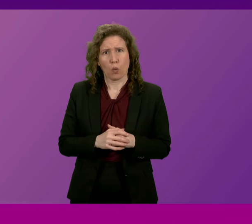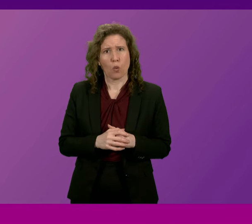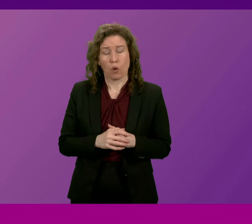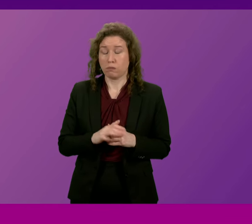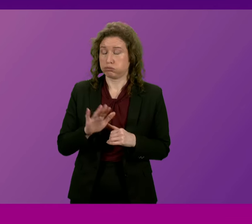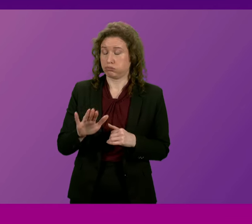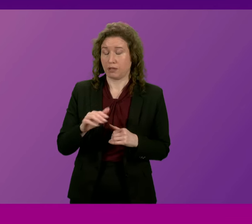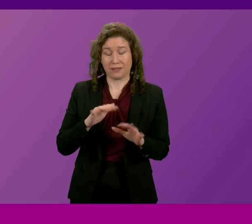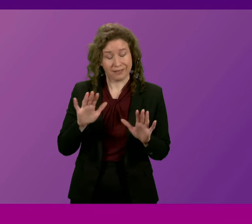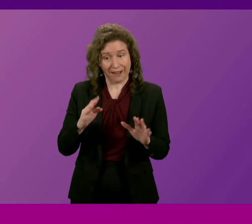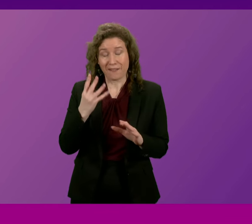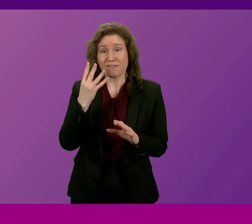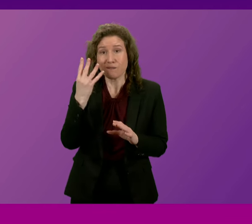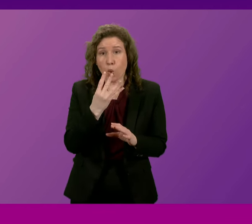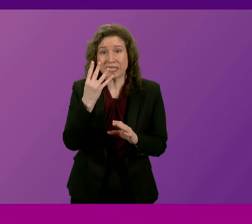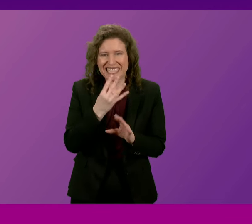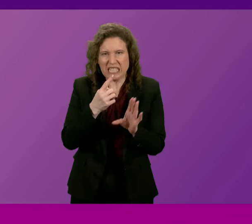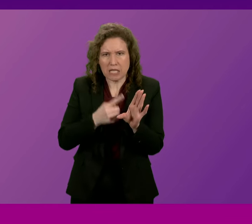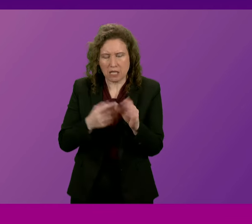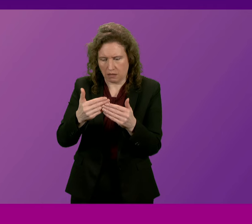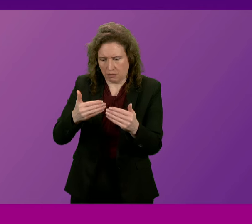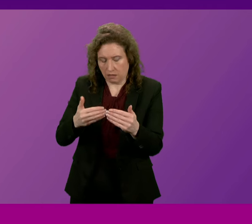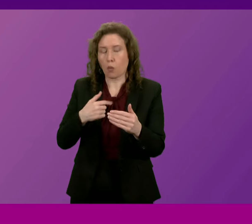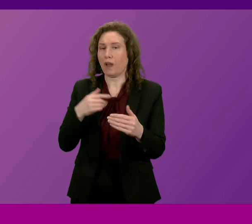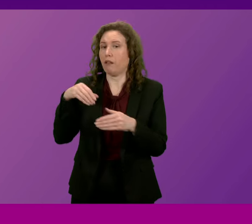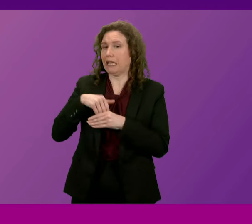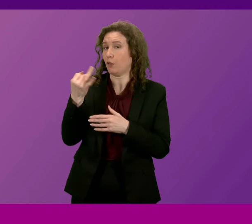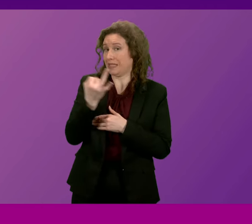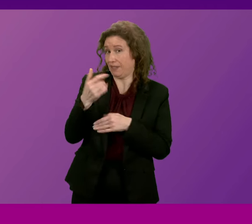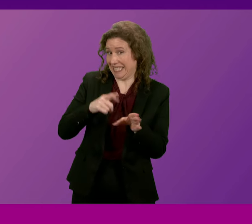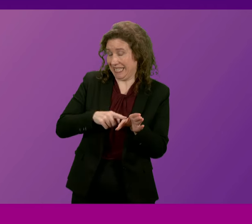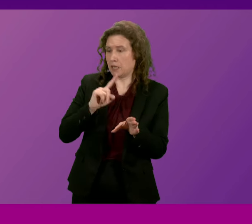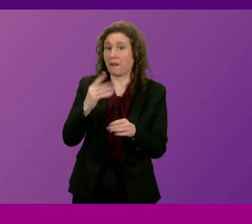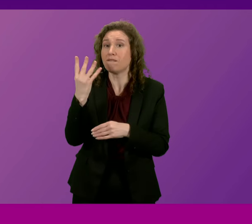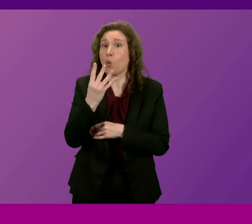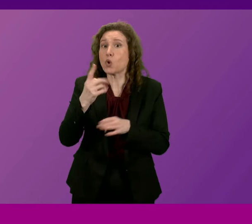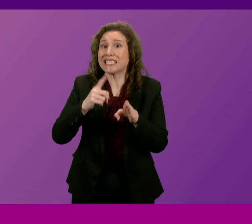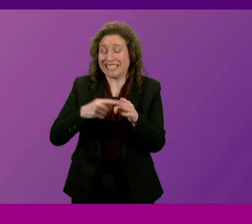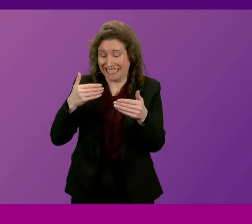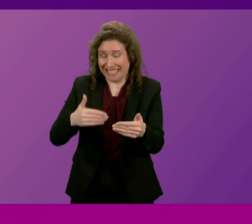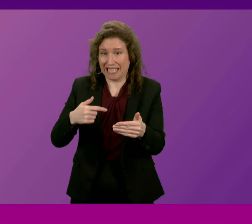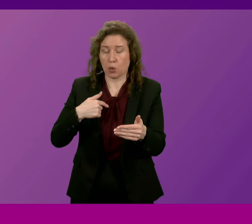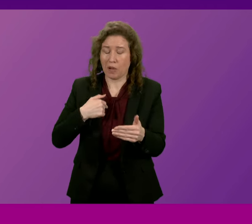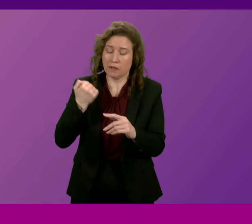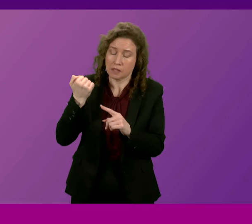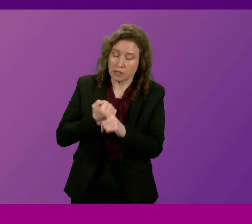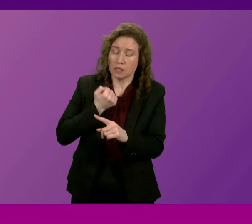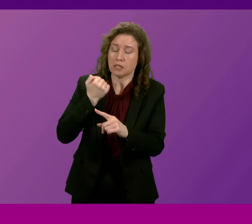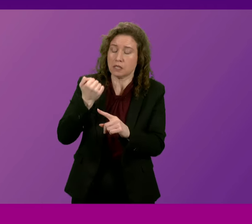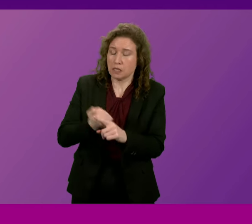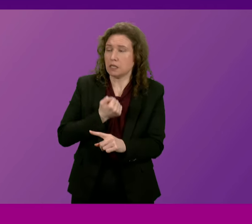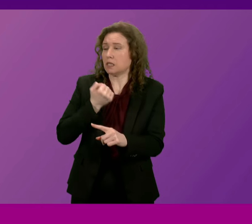For 14 of the last 17 years, this government has railed against the